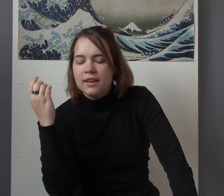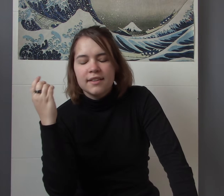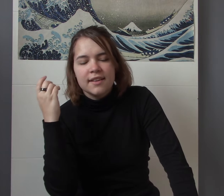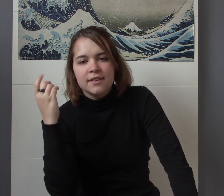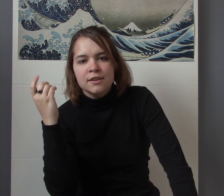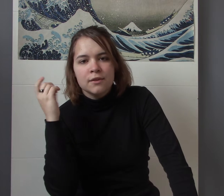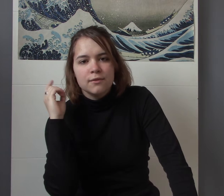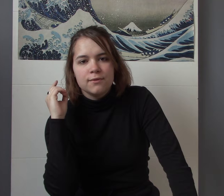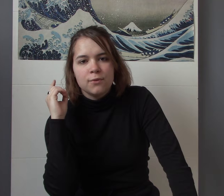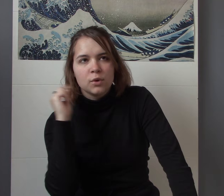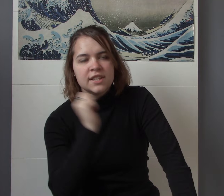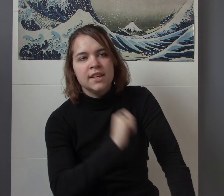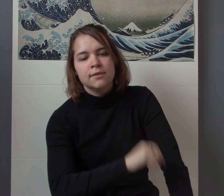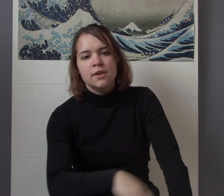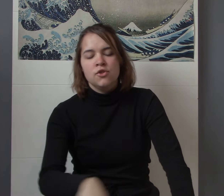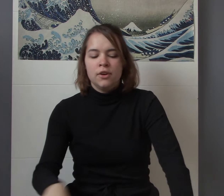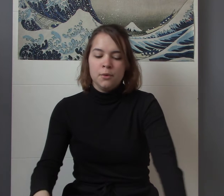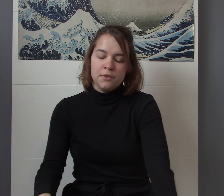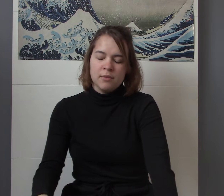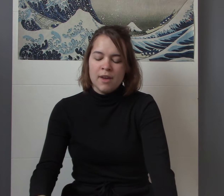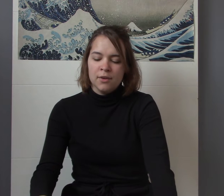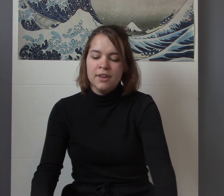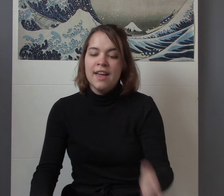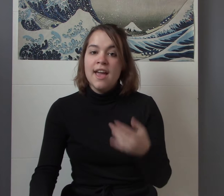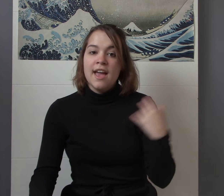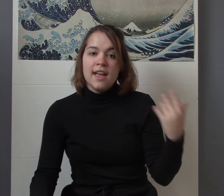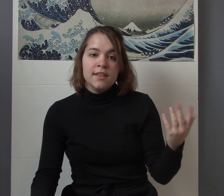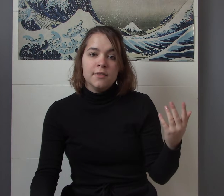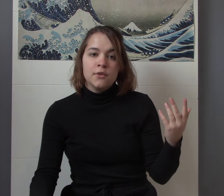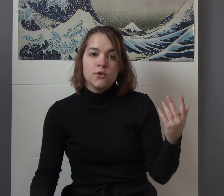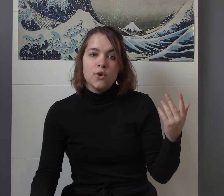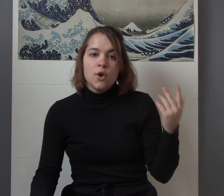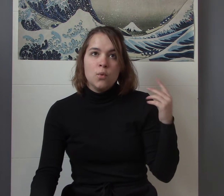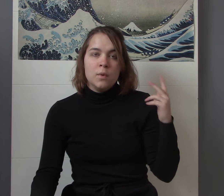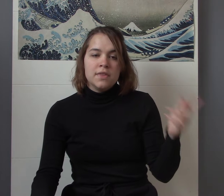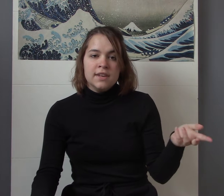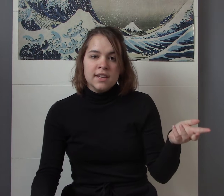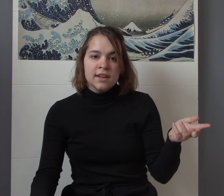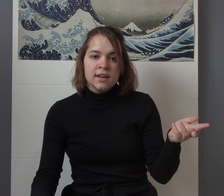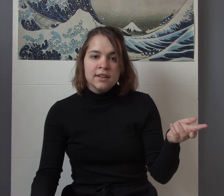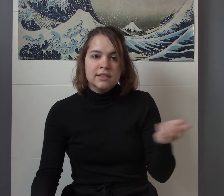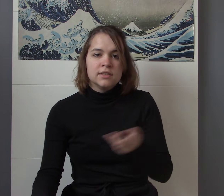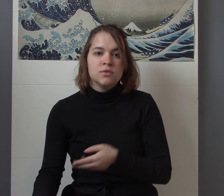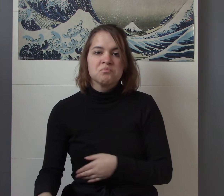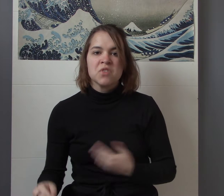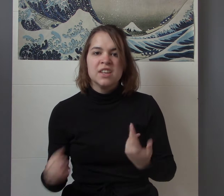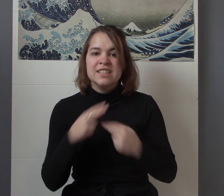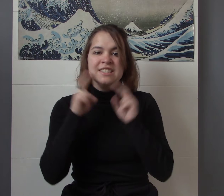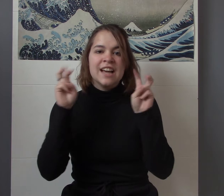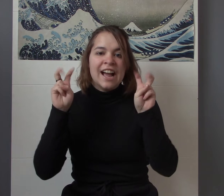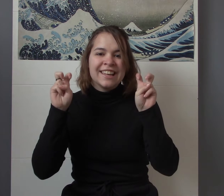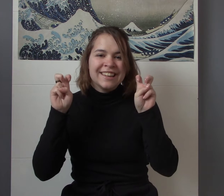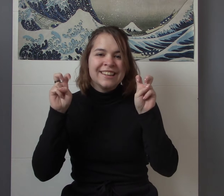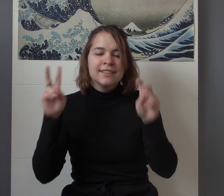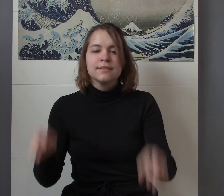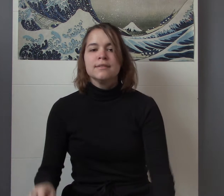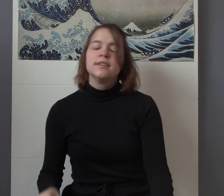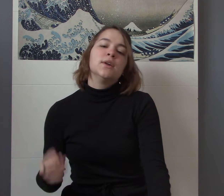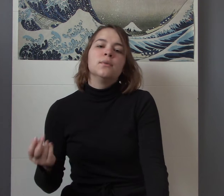season 14 of Ninjago Seabound ends with Nia dying you know